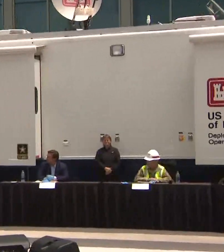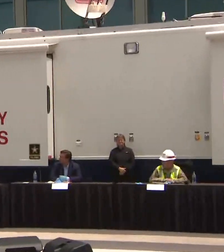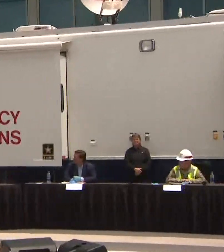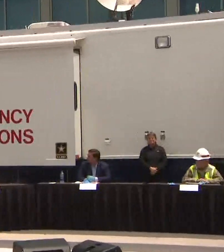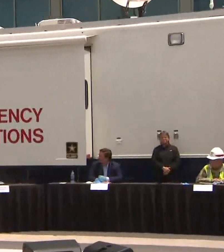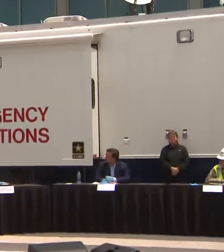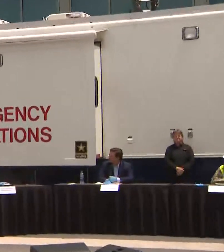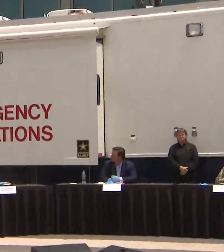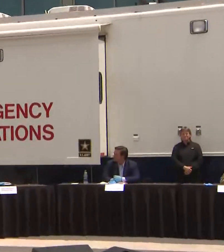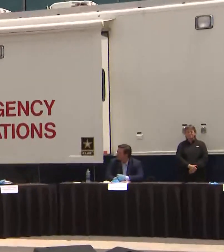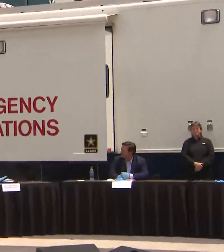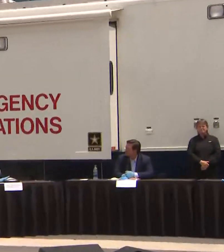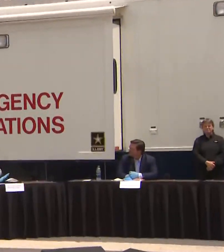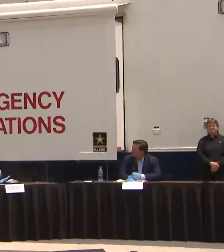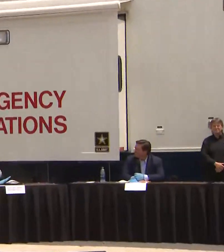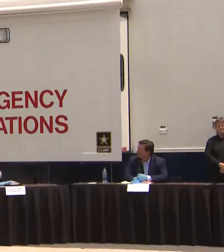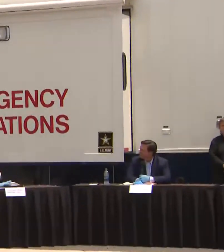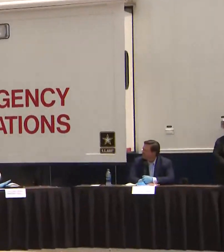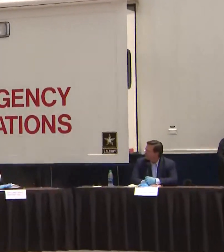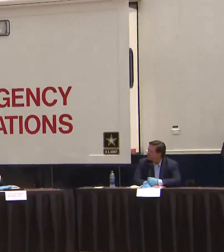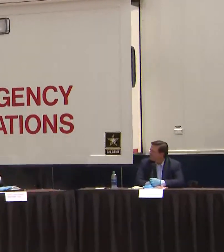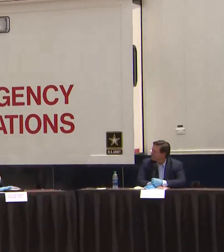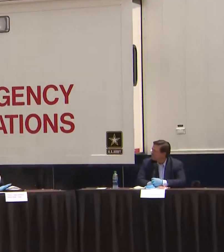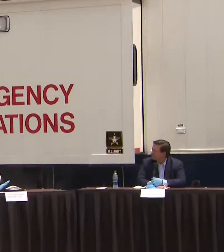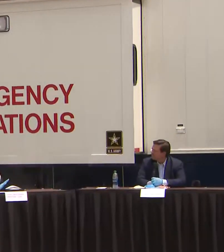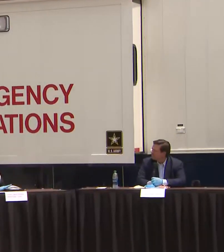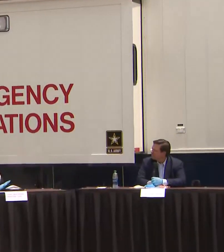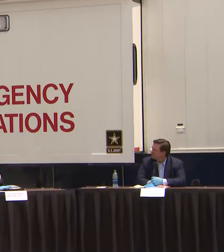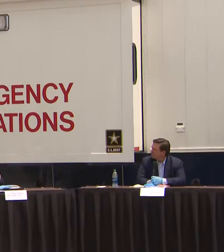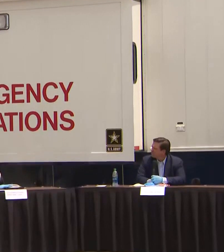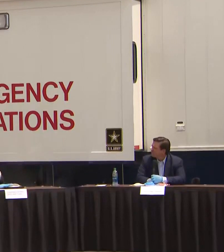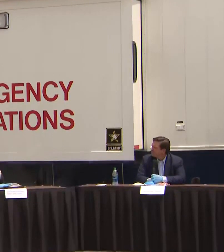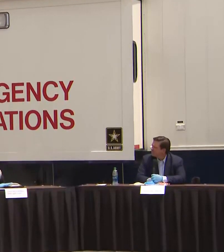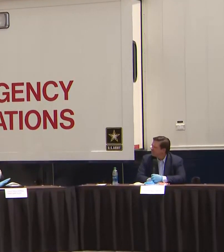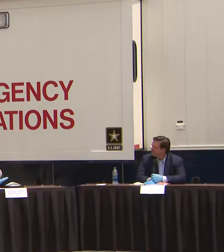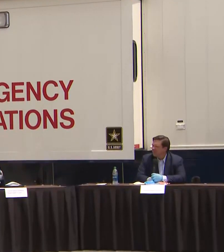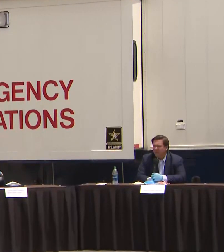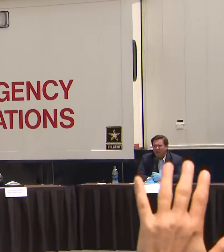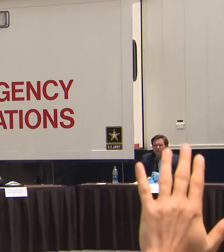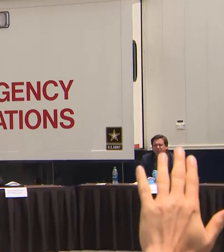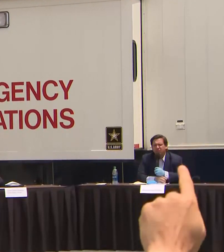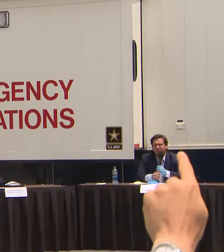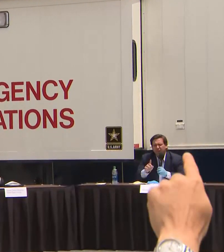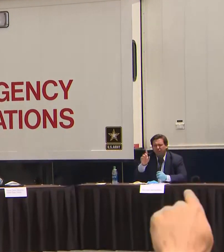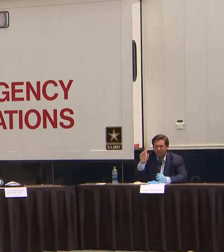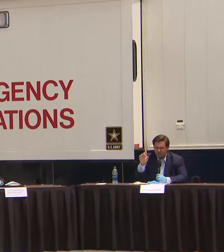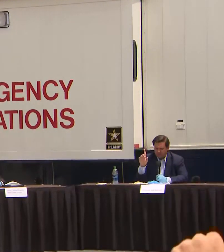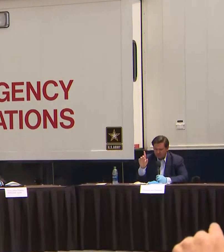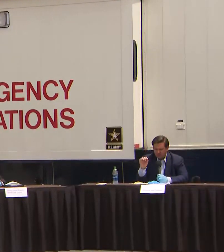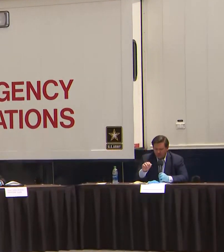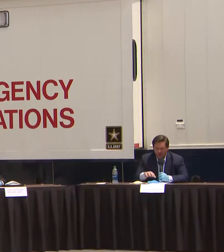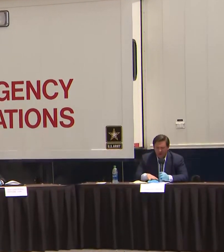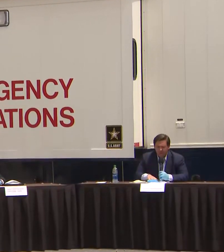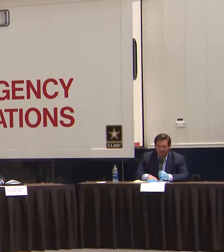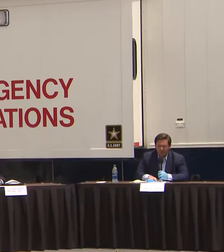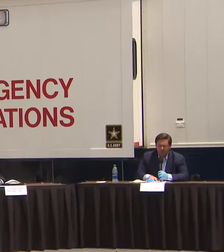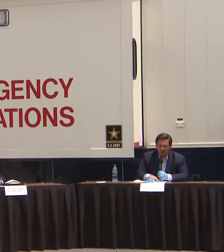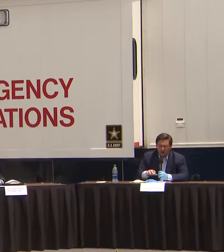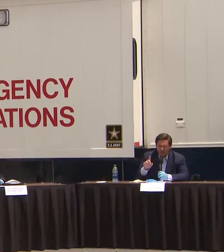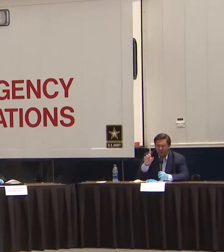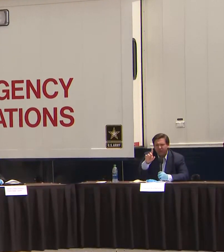that don't have enough masks for all the things that we Let me just, before,